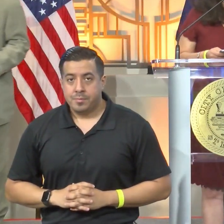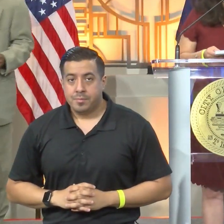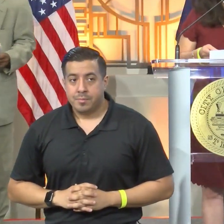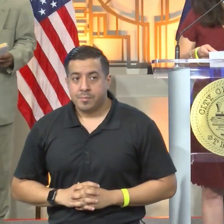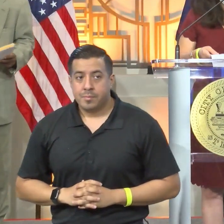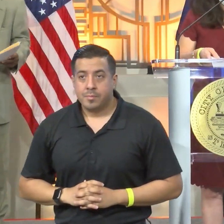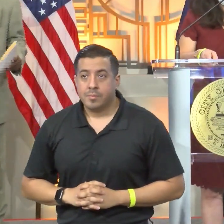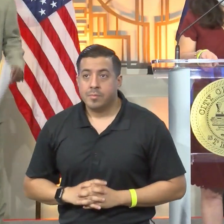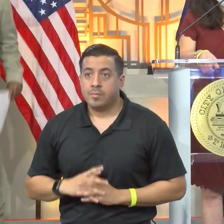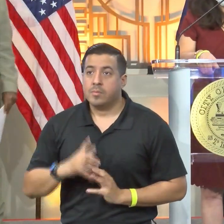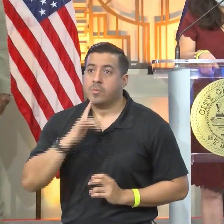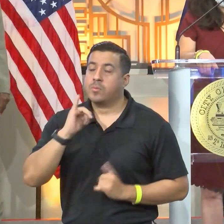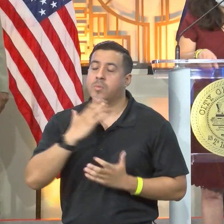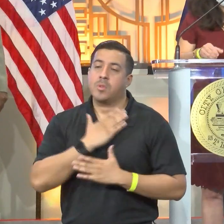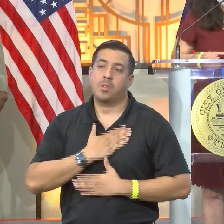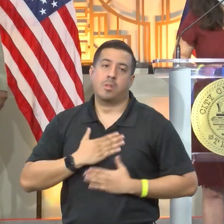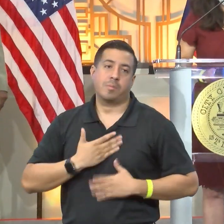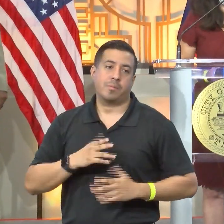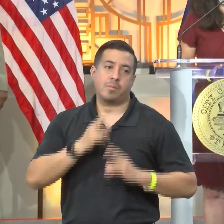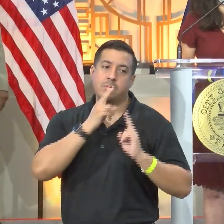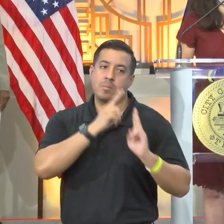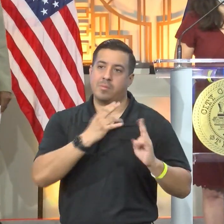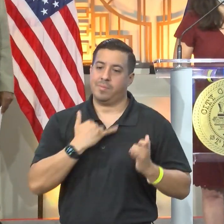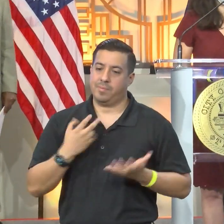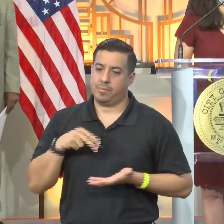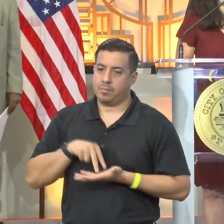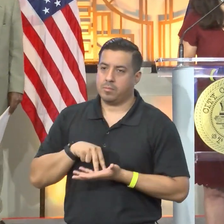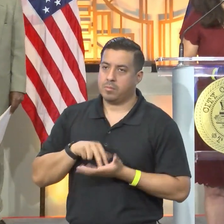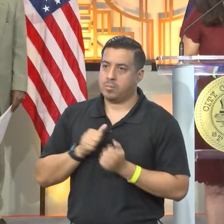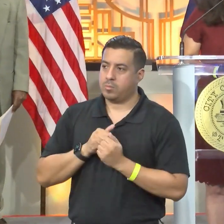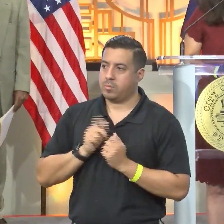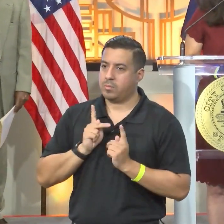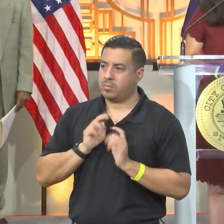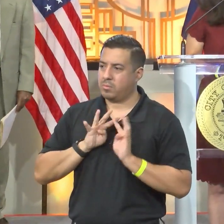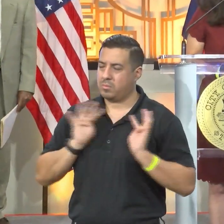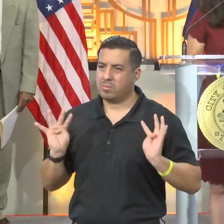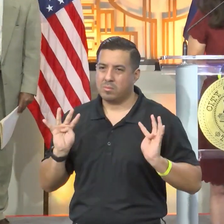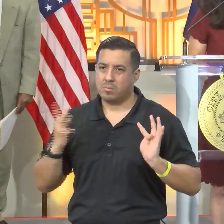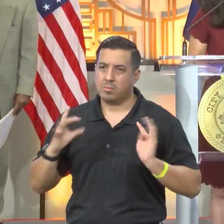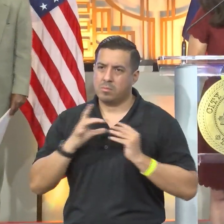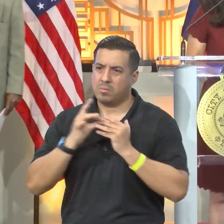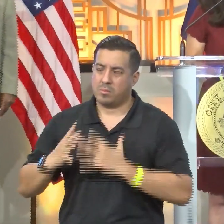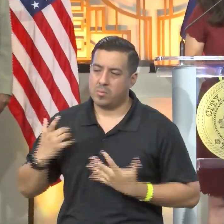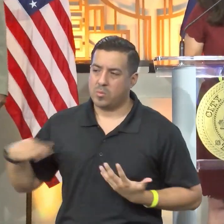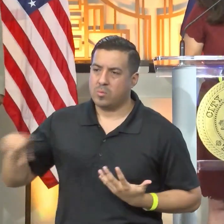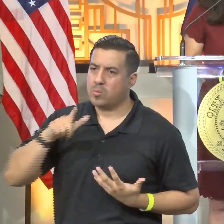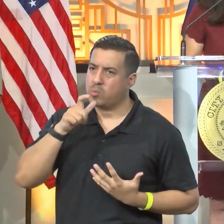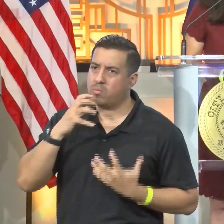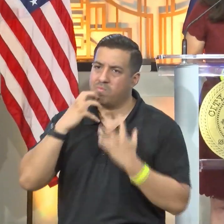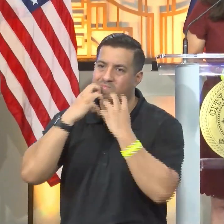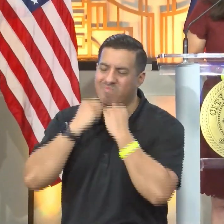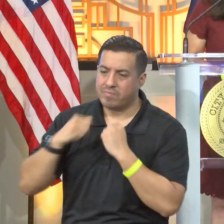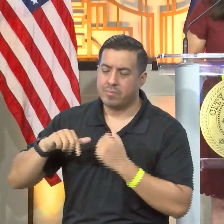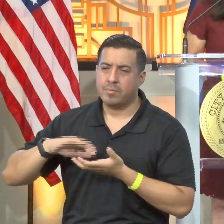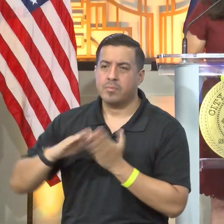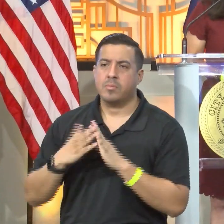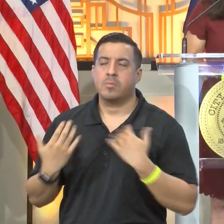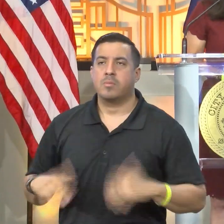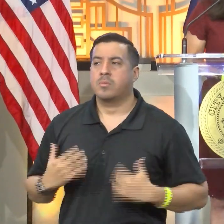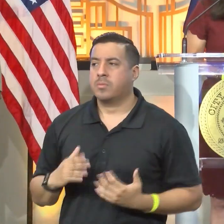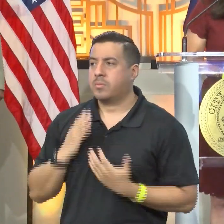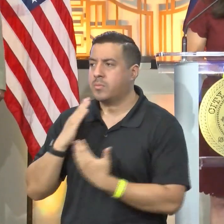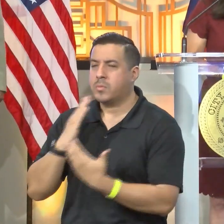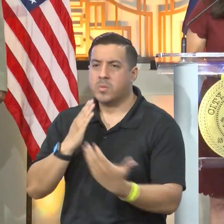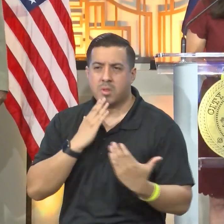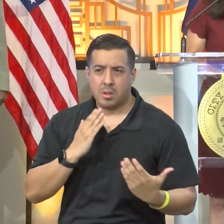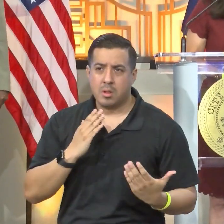It's a privilege and an honor to be able to stand here with such outstanding leaders who deeply care about our community. I just want